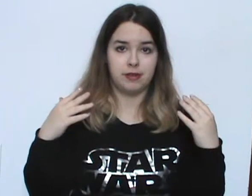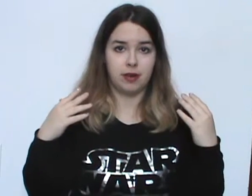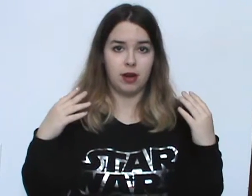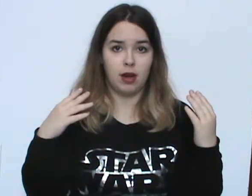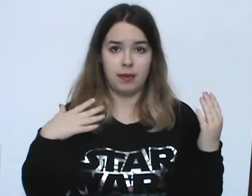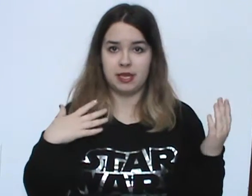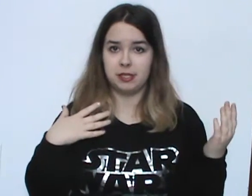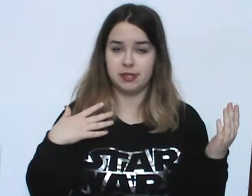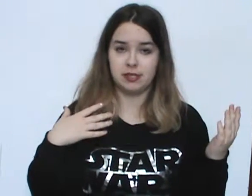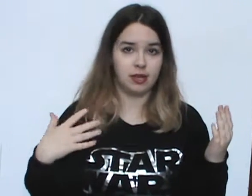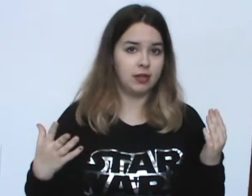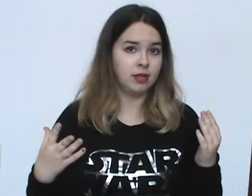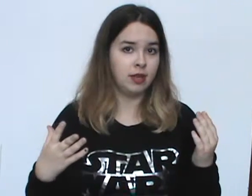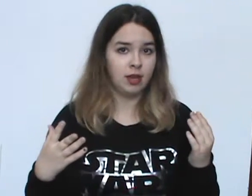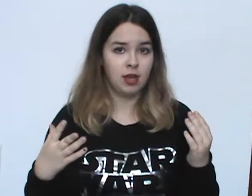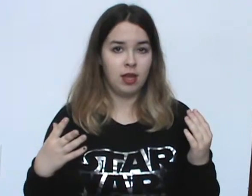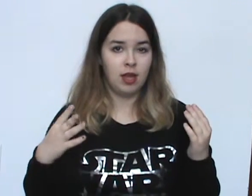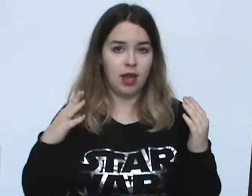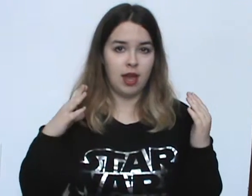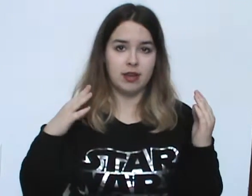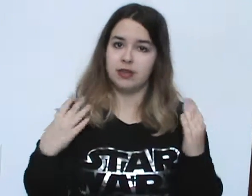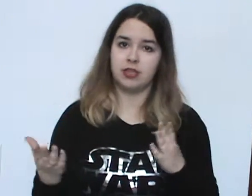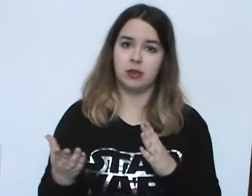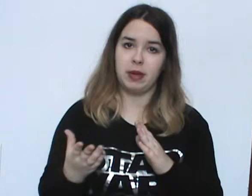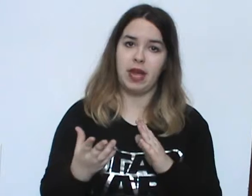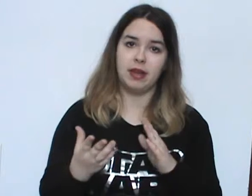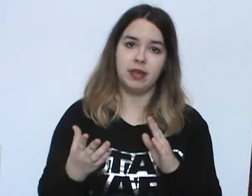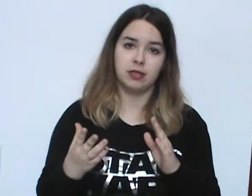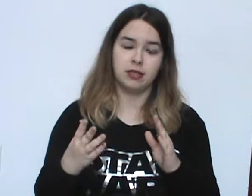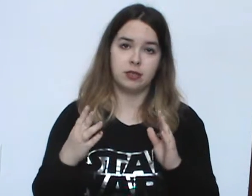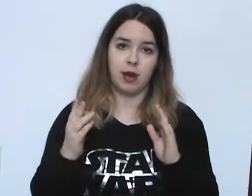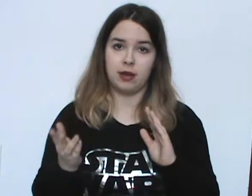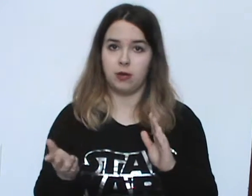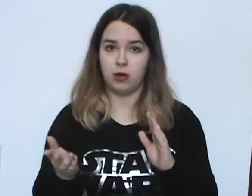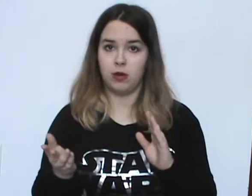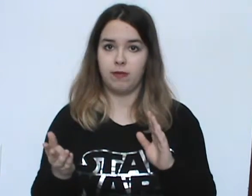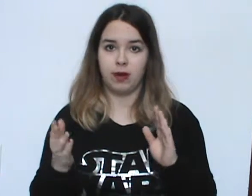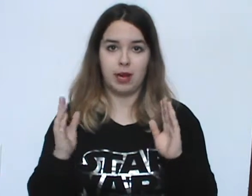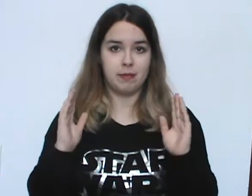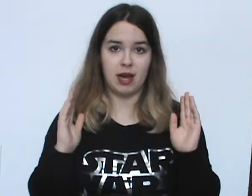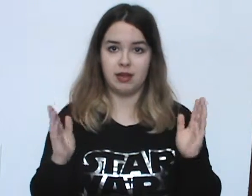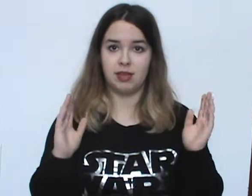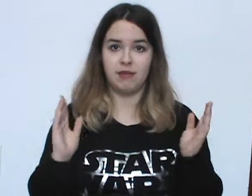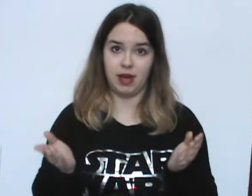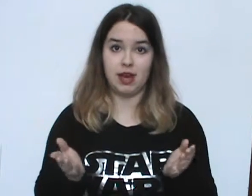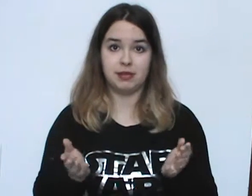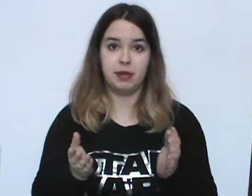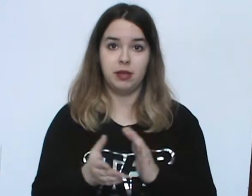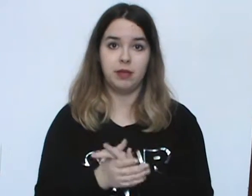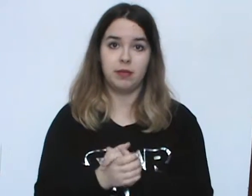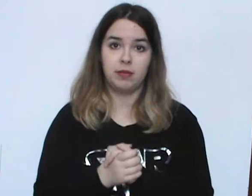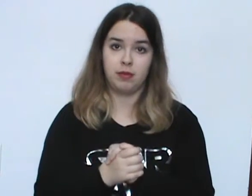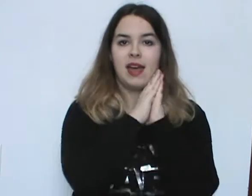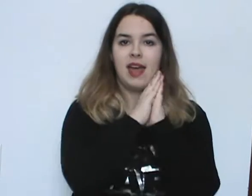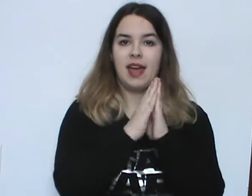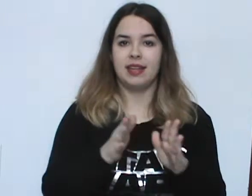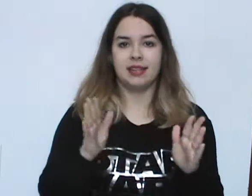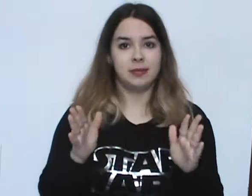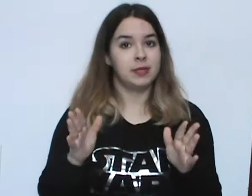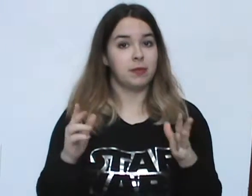for a patient's son and disobeying Neil's direct order for him not to leave the hospital. And this was a